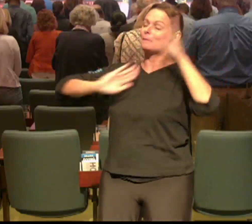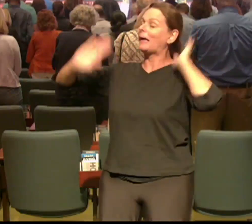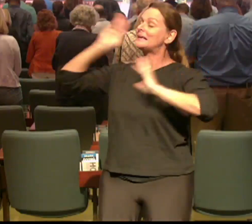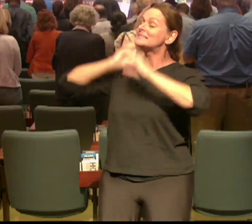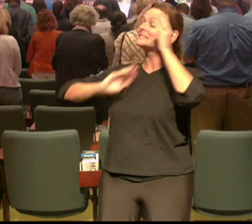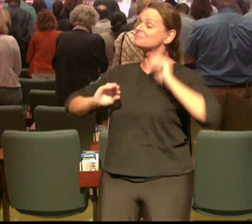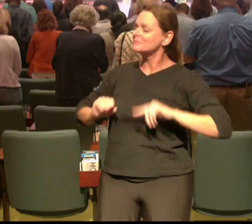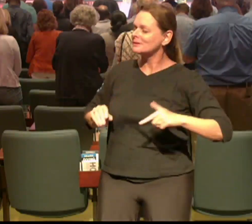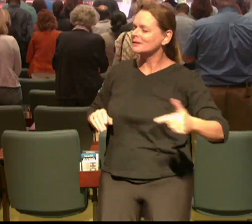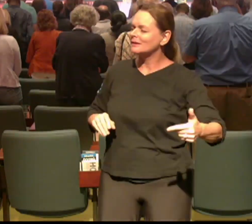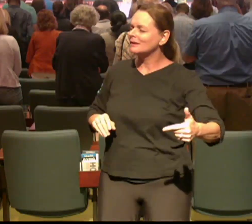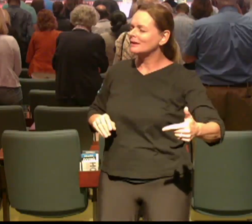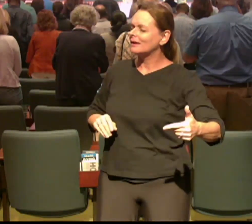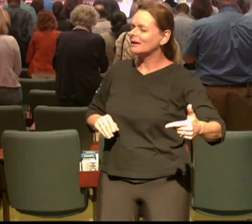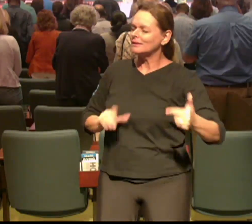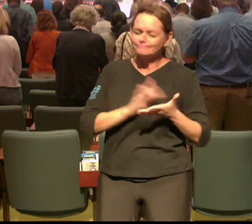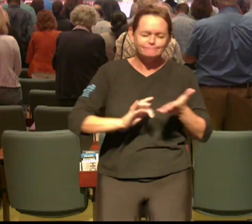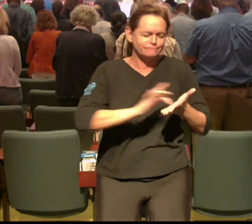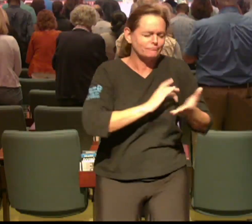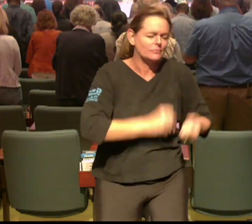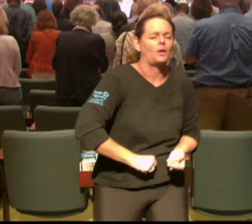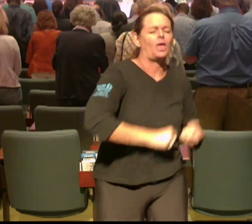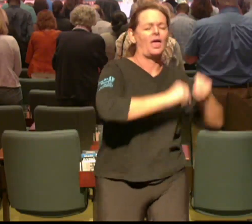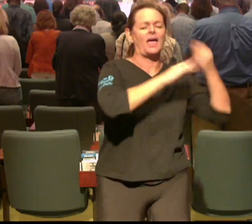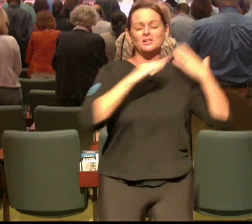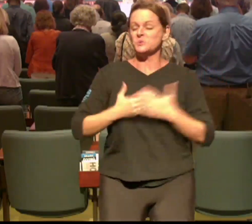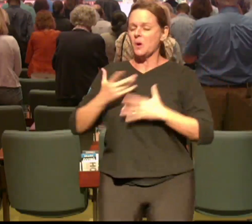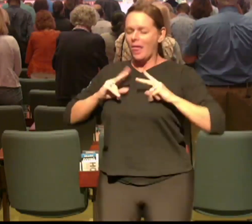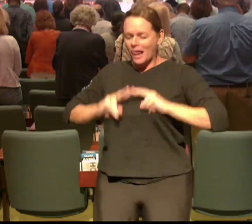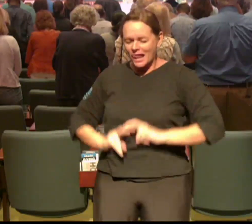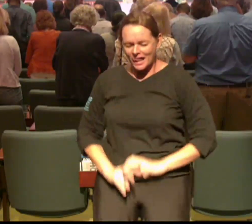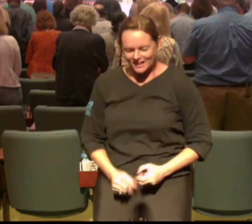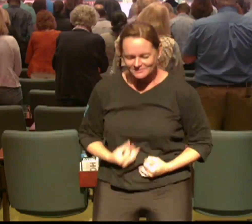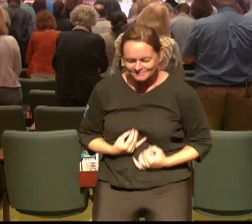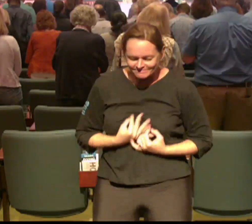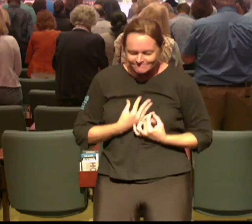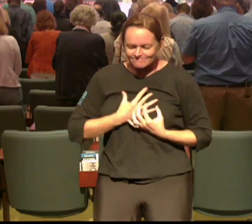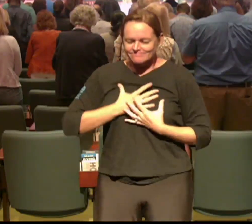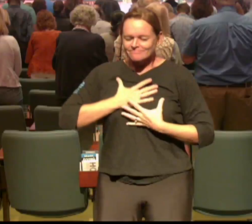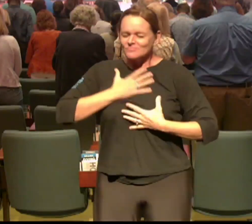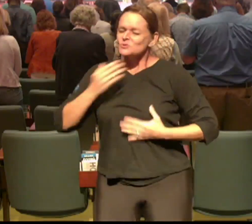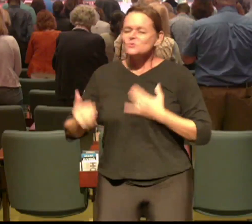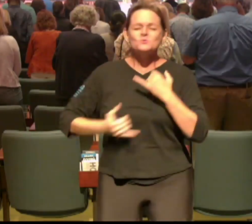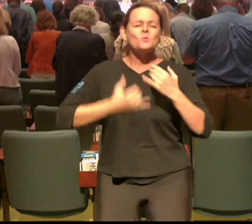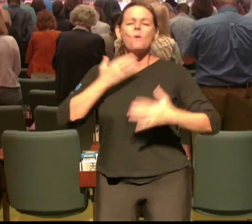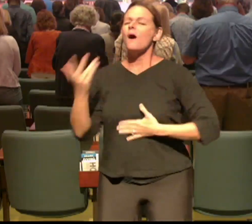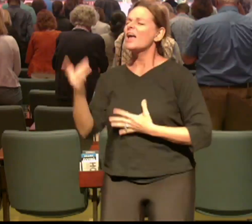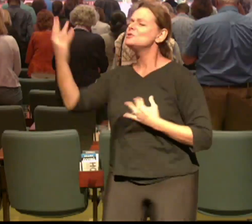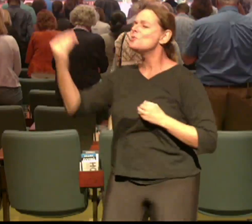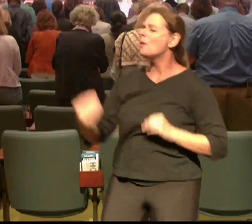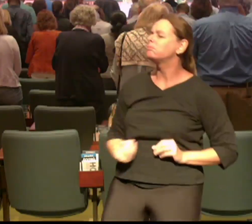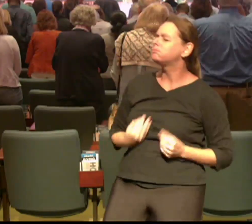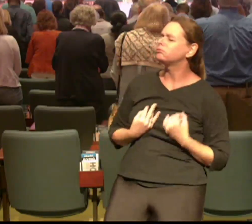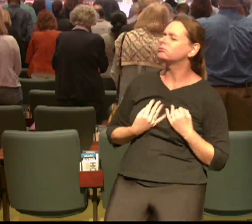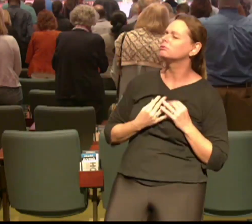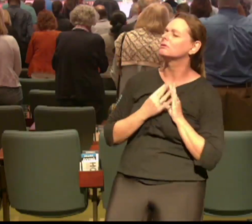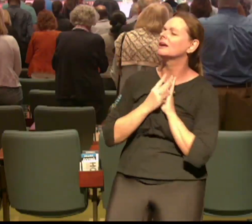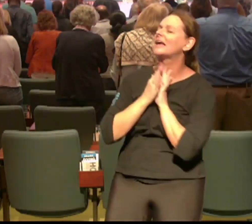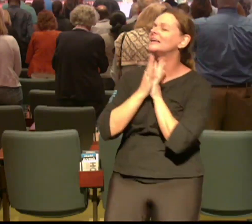person and make me a new person fill me with your joy fill me with your joy and with your presence in Jesus name I